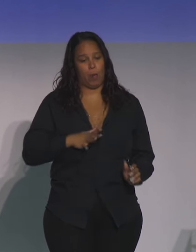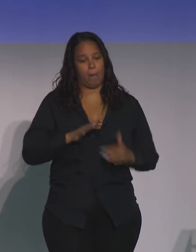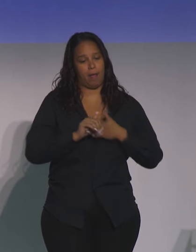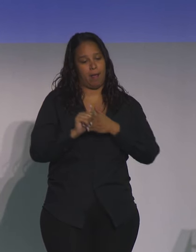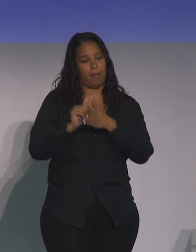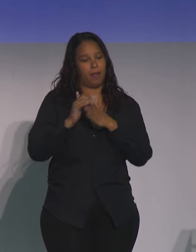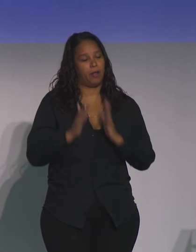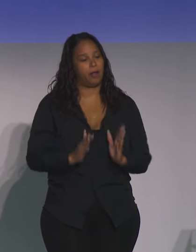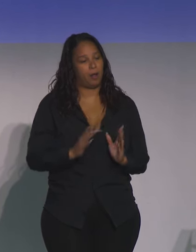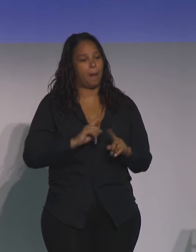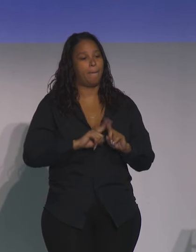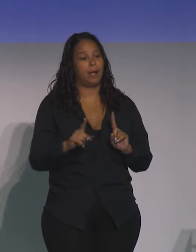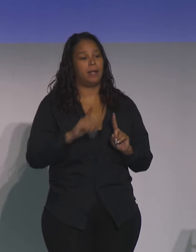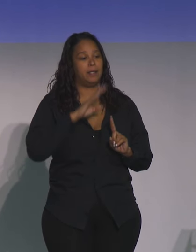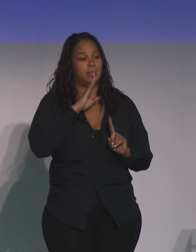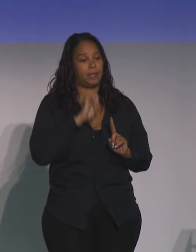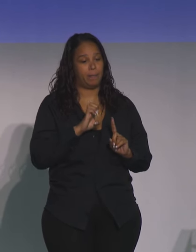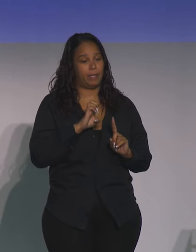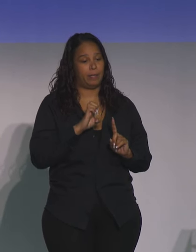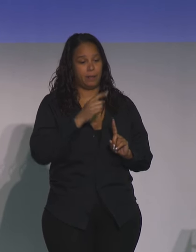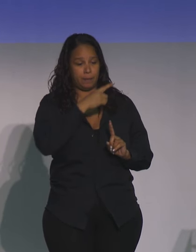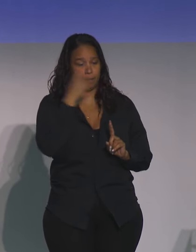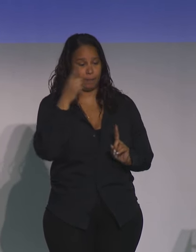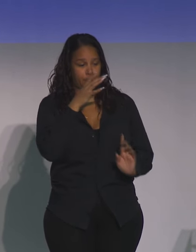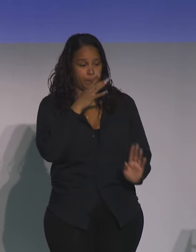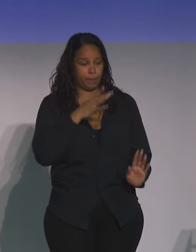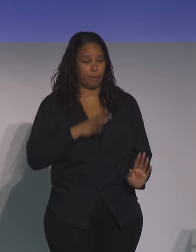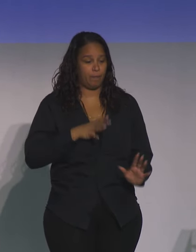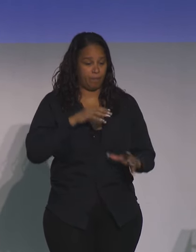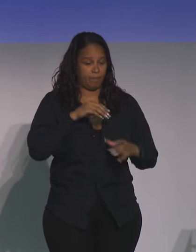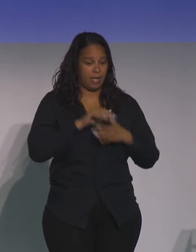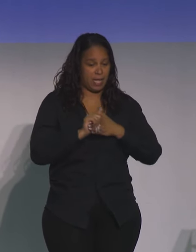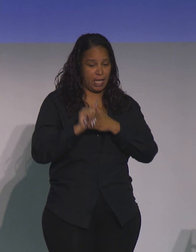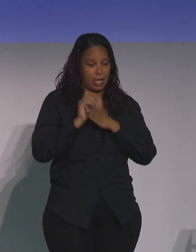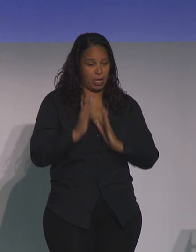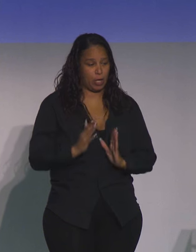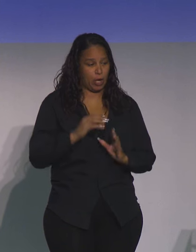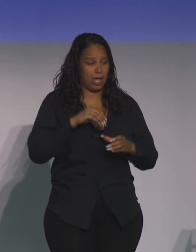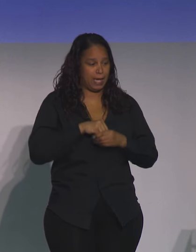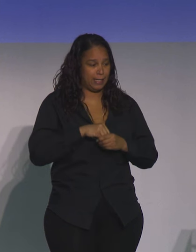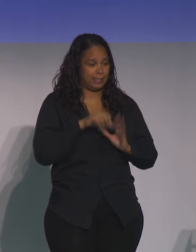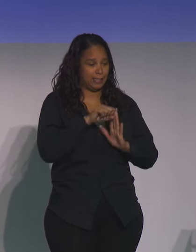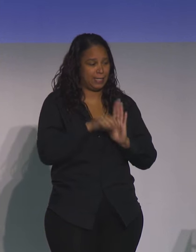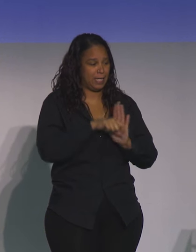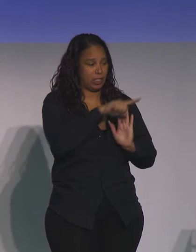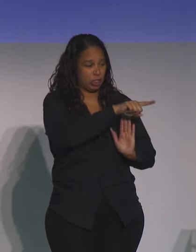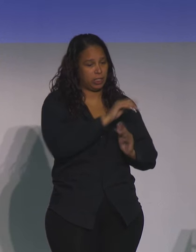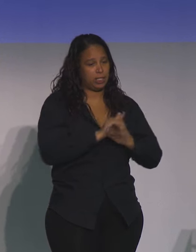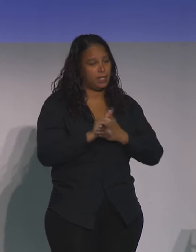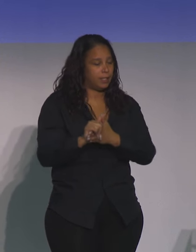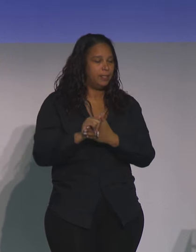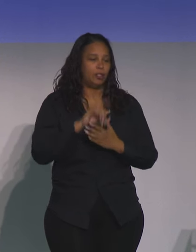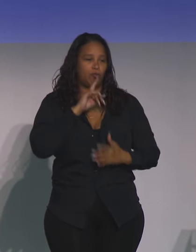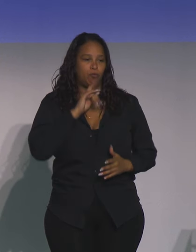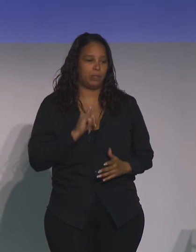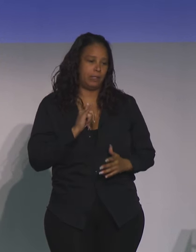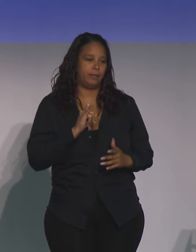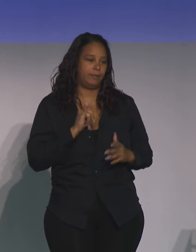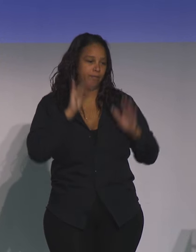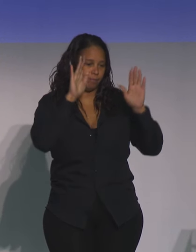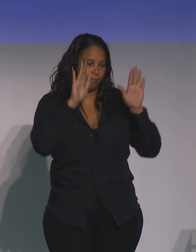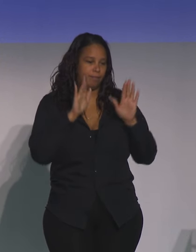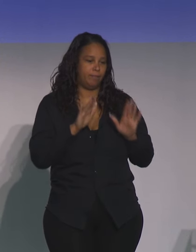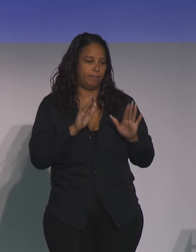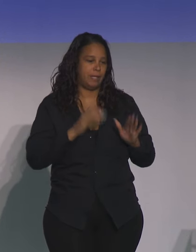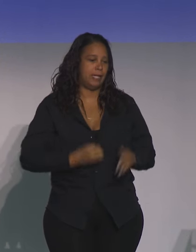but to be an African American leader in the space that she is leading is just incredibly inspiring to